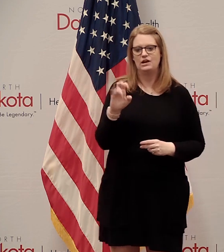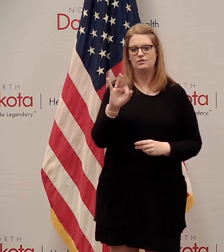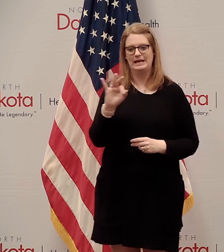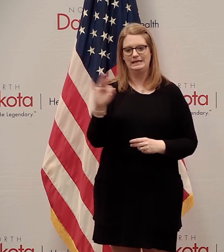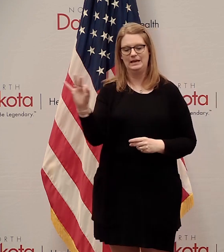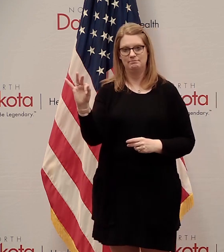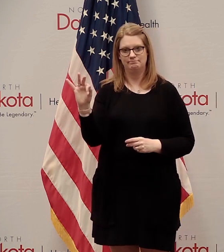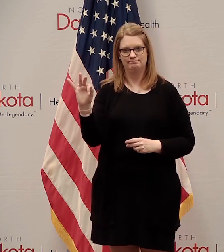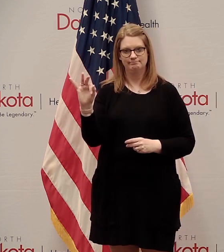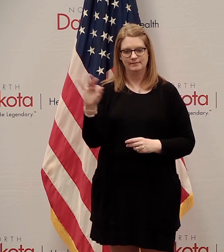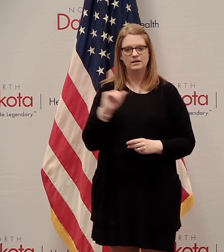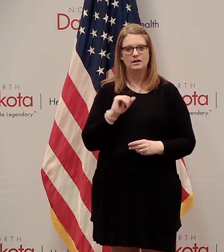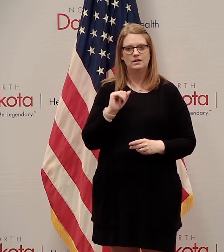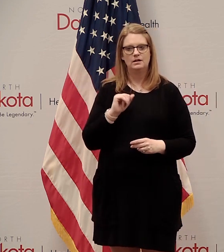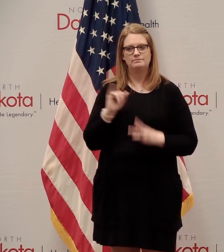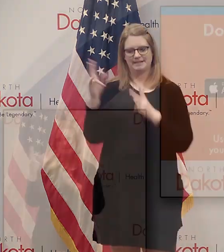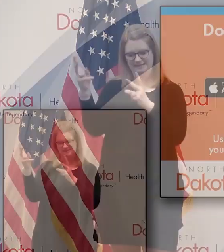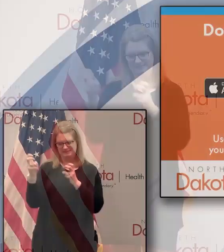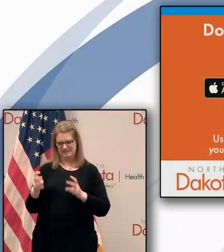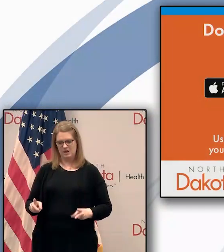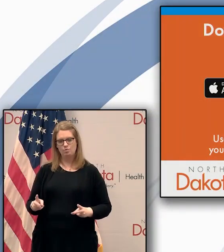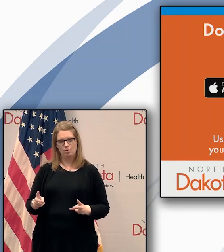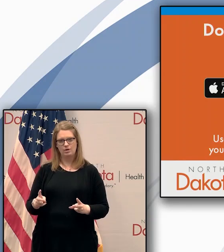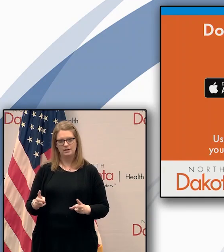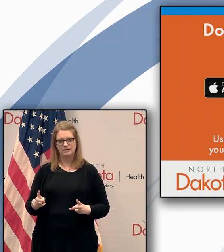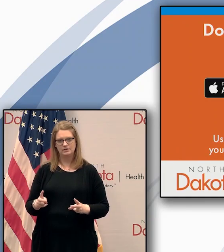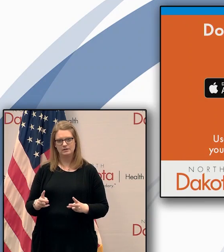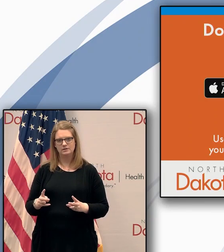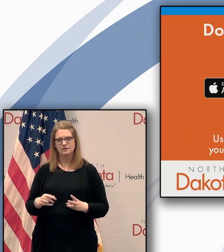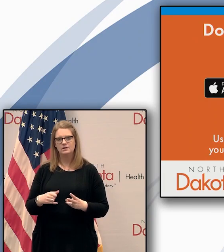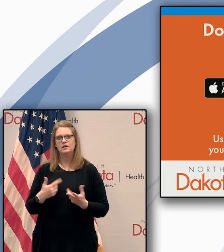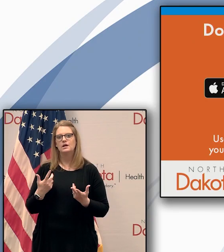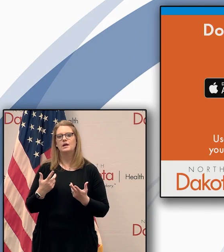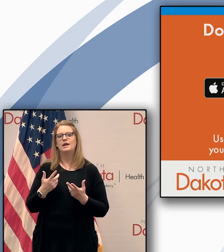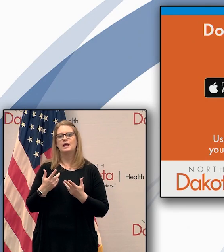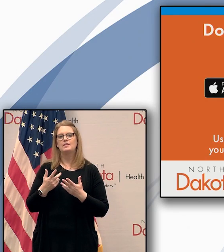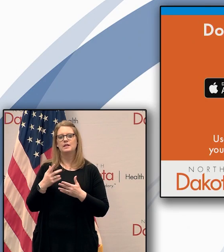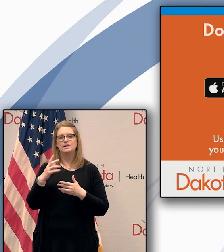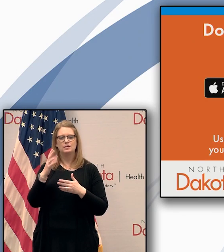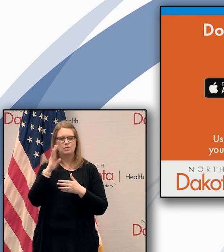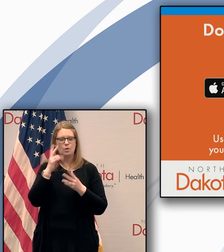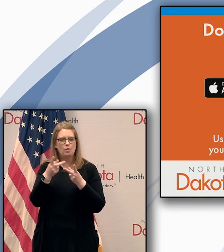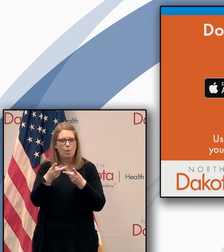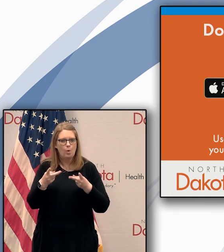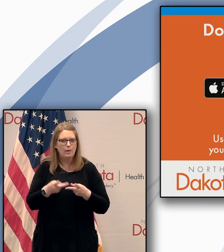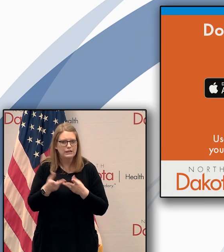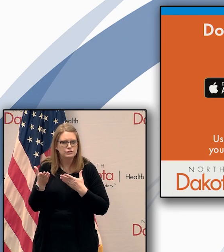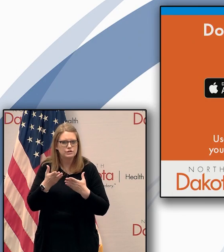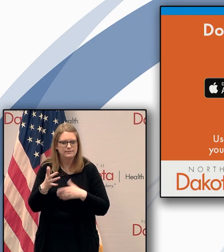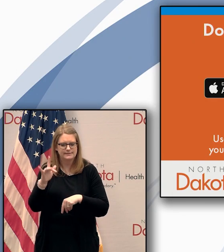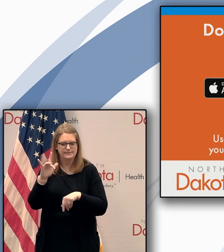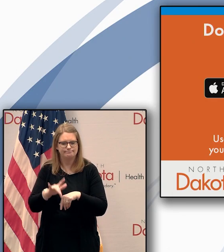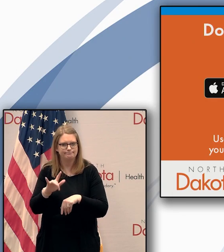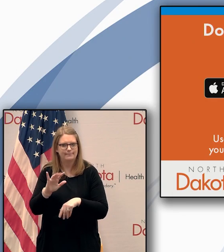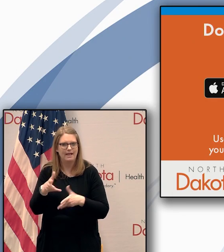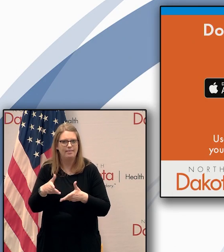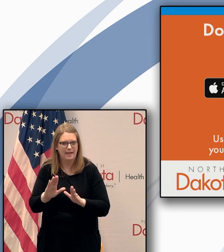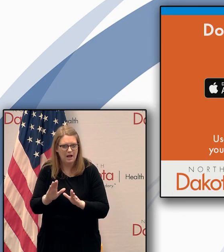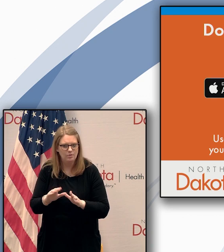downloading. Remember to enable location services in there. There's now 27